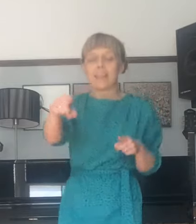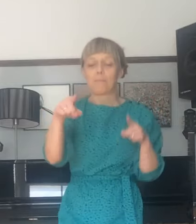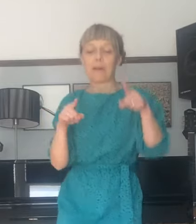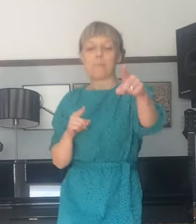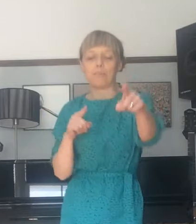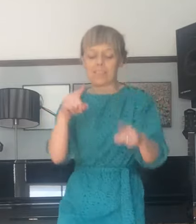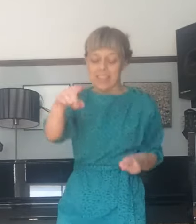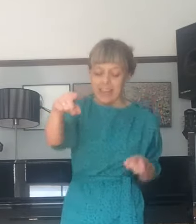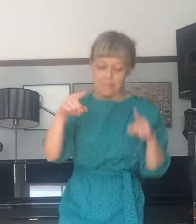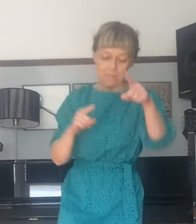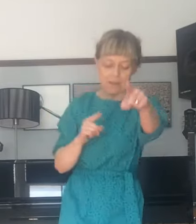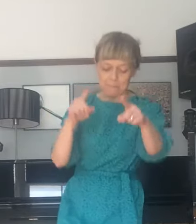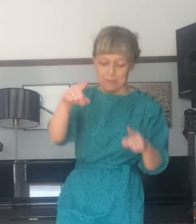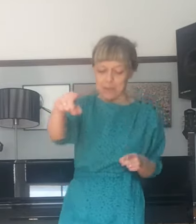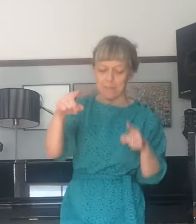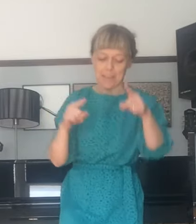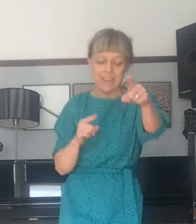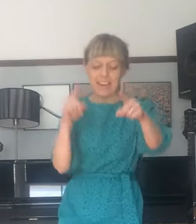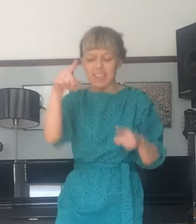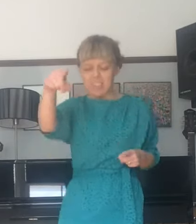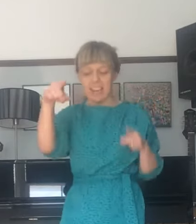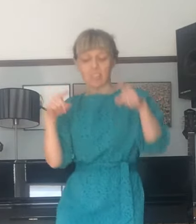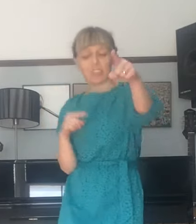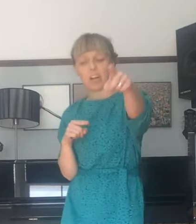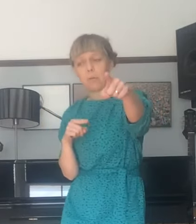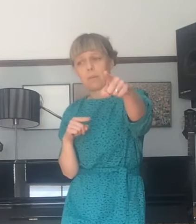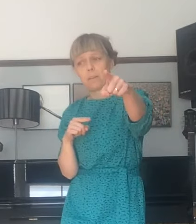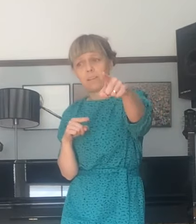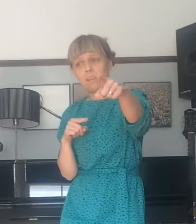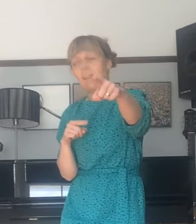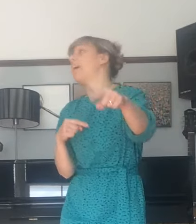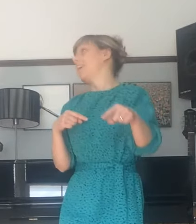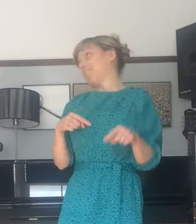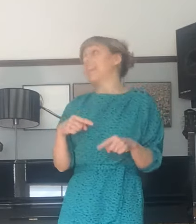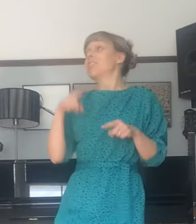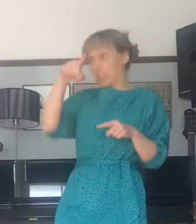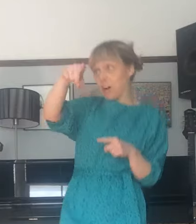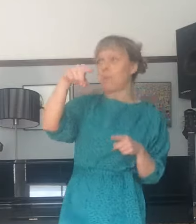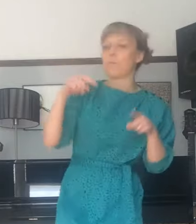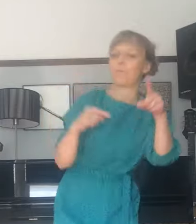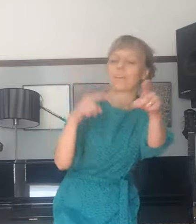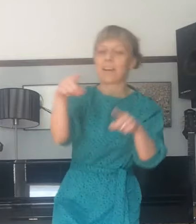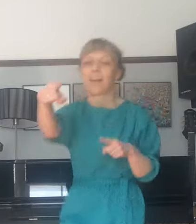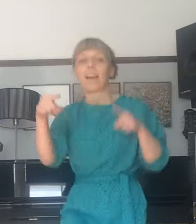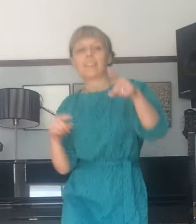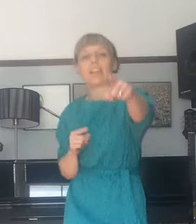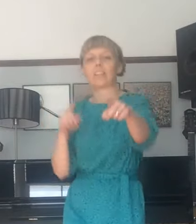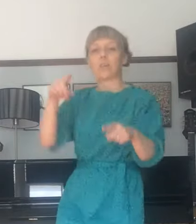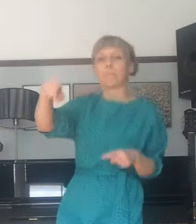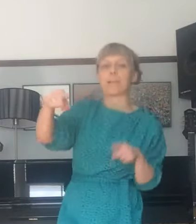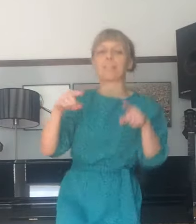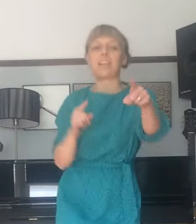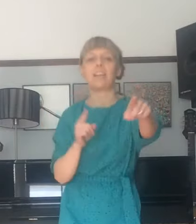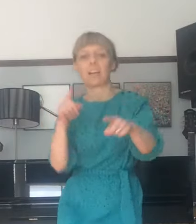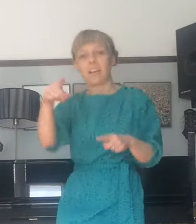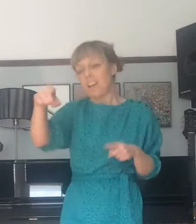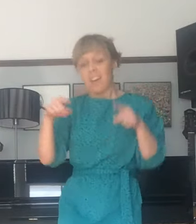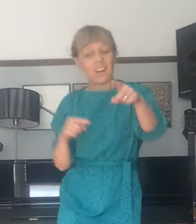my boss came up to me. He said, Joe. I said, yo. He said, you busy. I